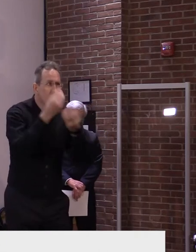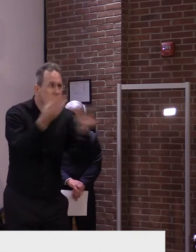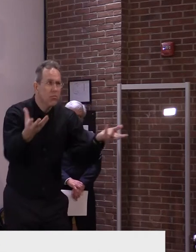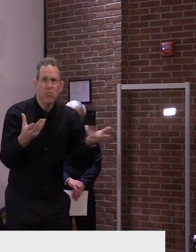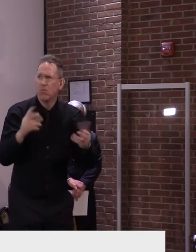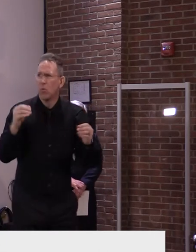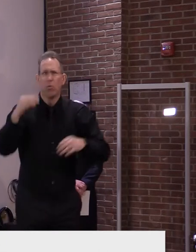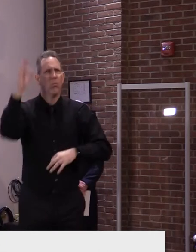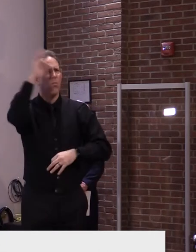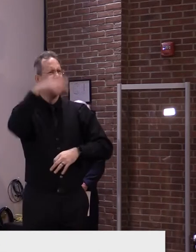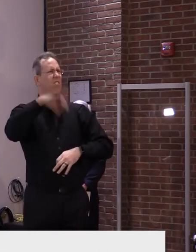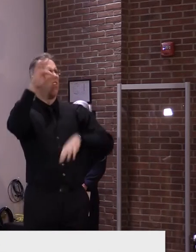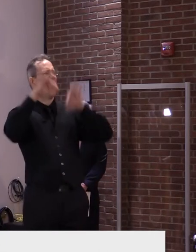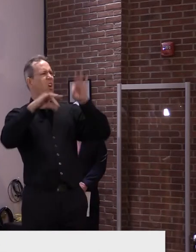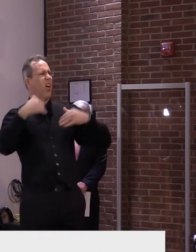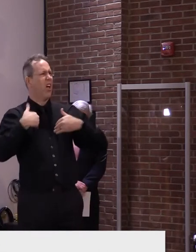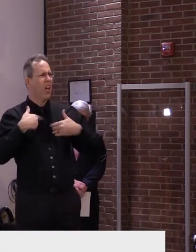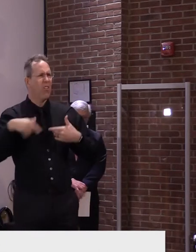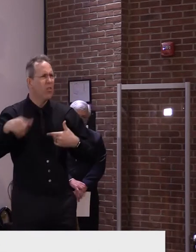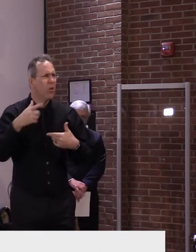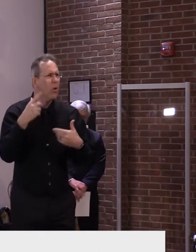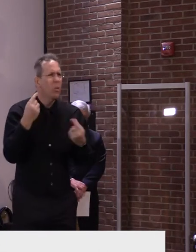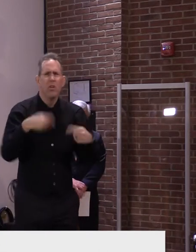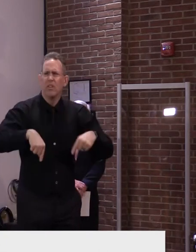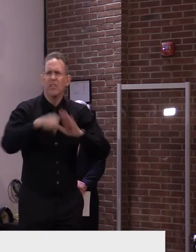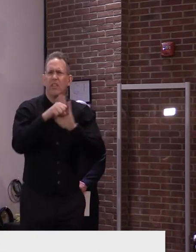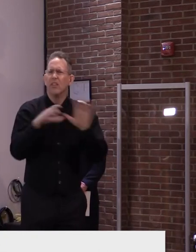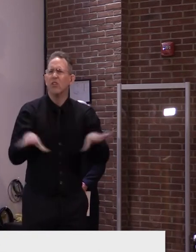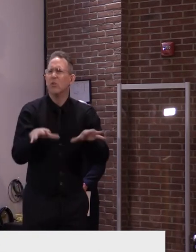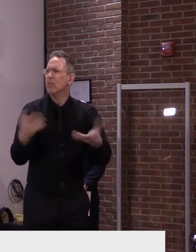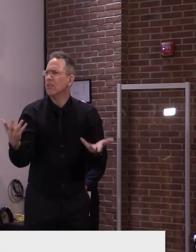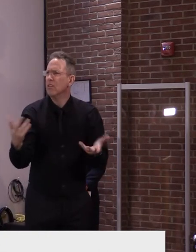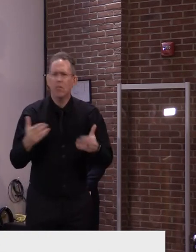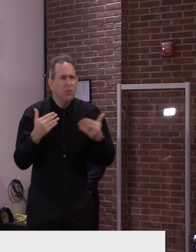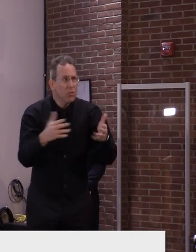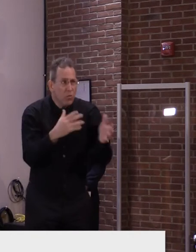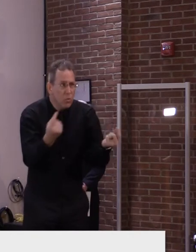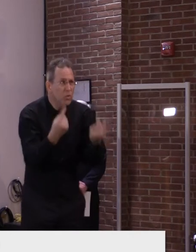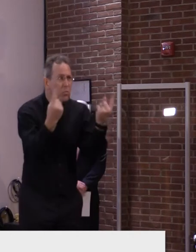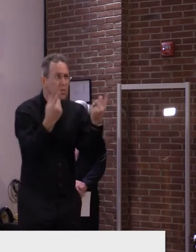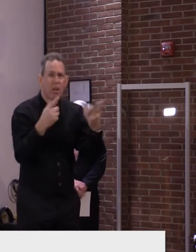water district to make sure its water is safe for Vermonters to use?